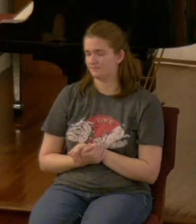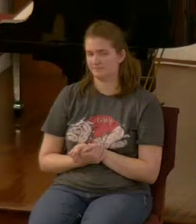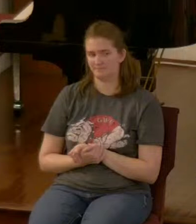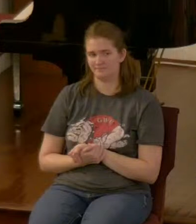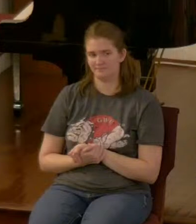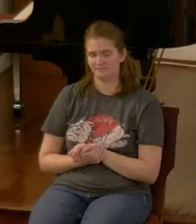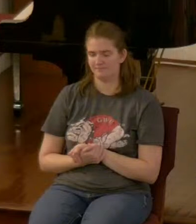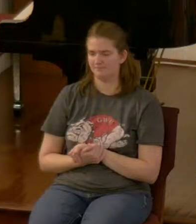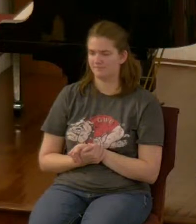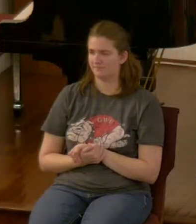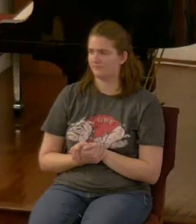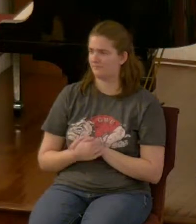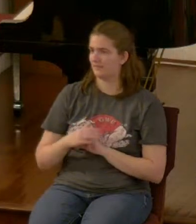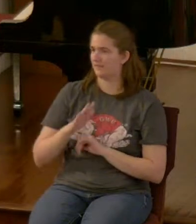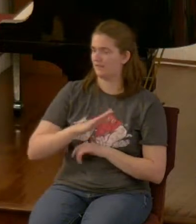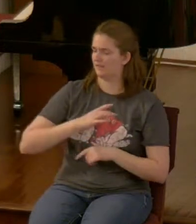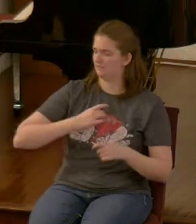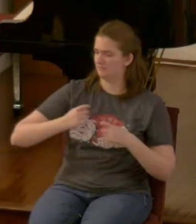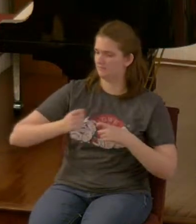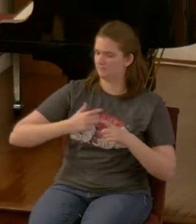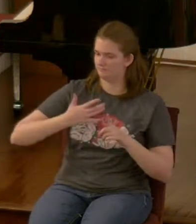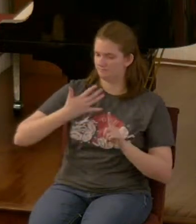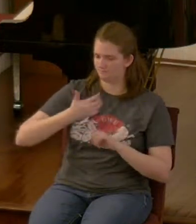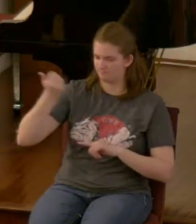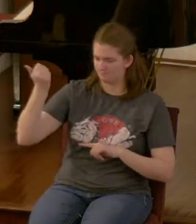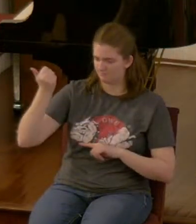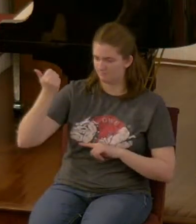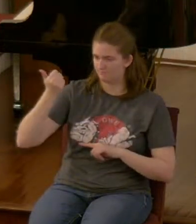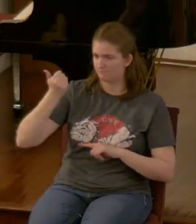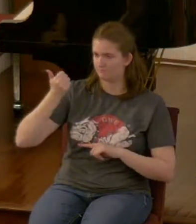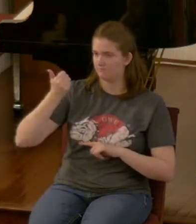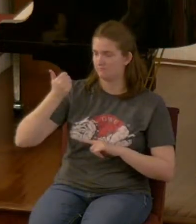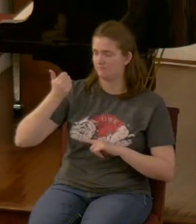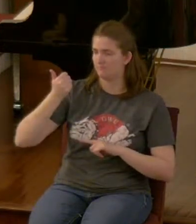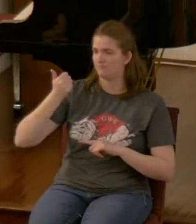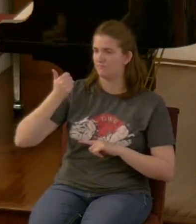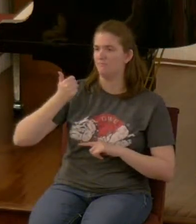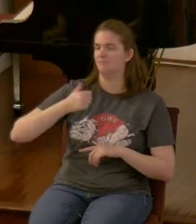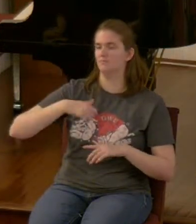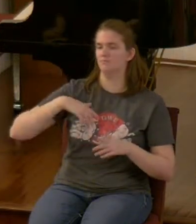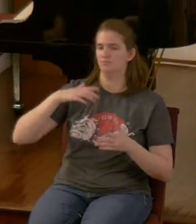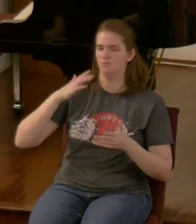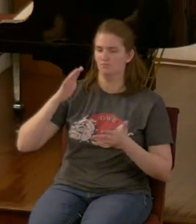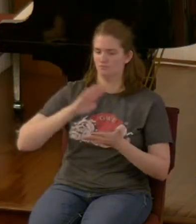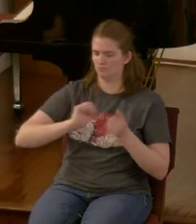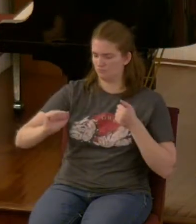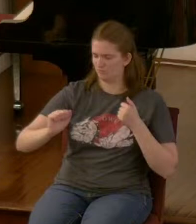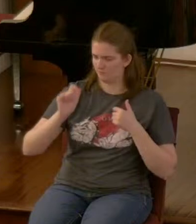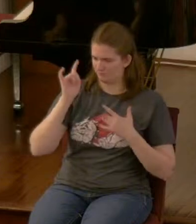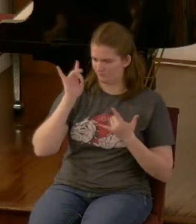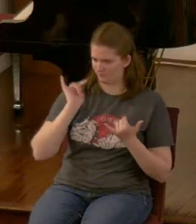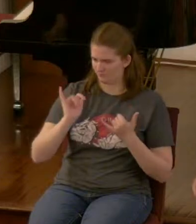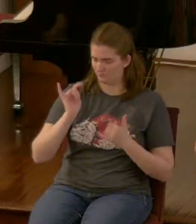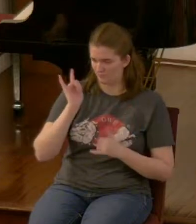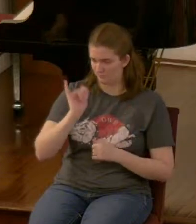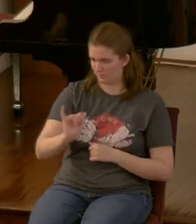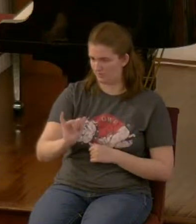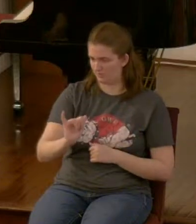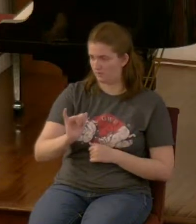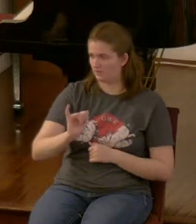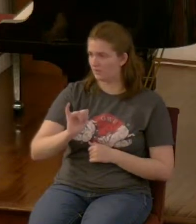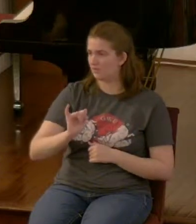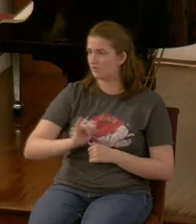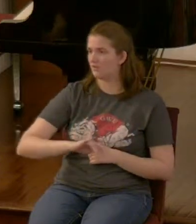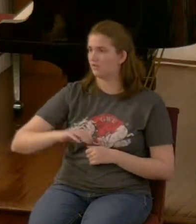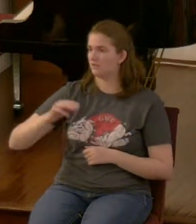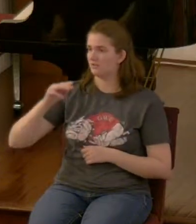his dominion will be taken away annihilated and destroyed forever in the day of persecution by the blasphemous ruler the